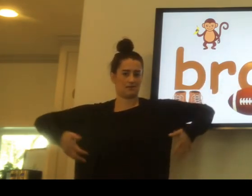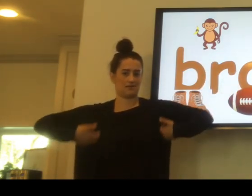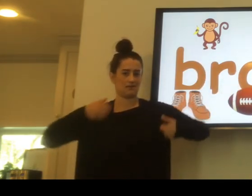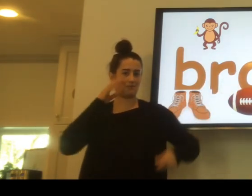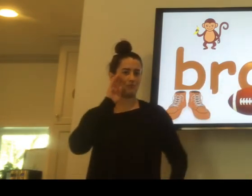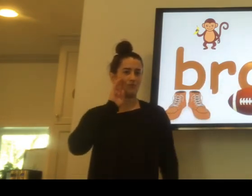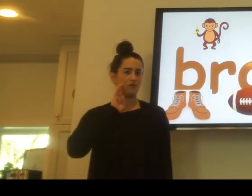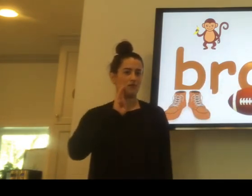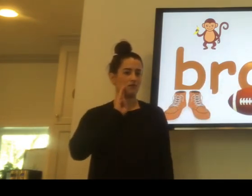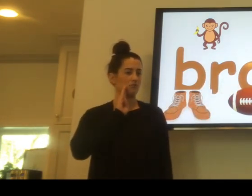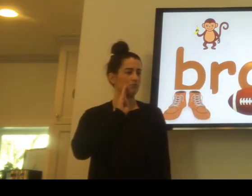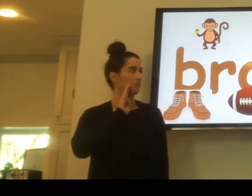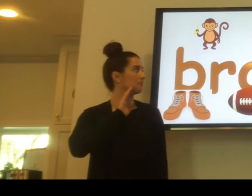What's Monkeys are brown.